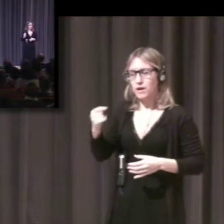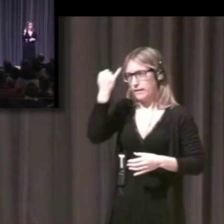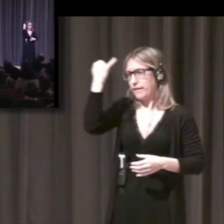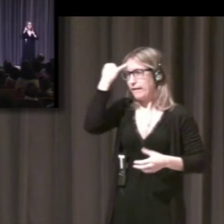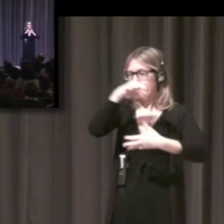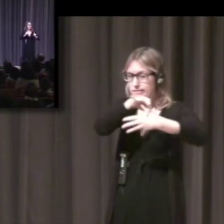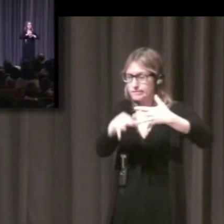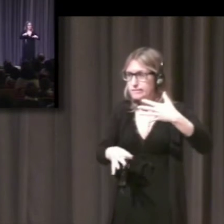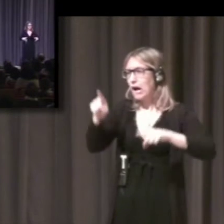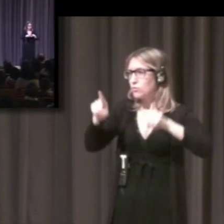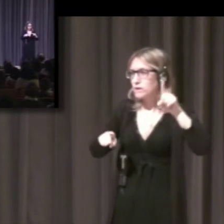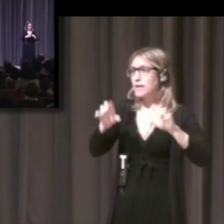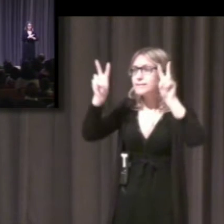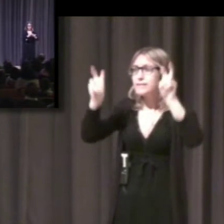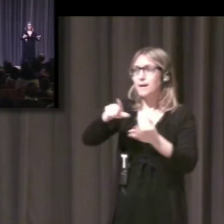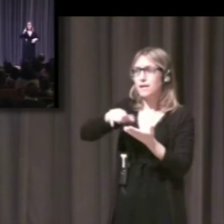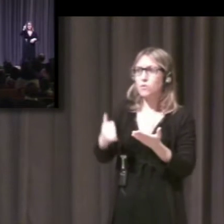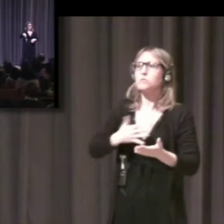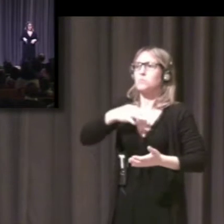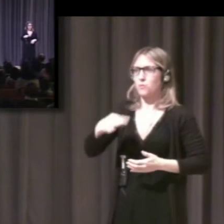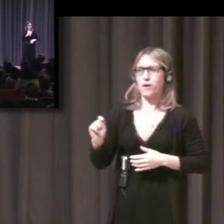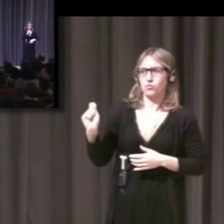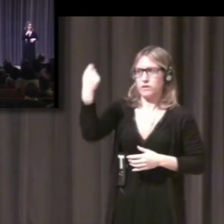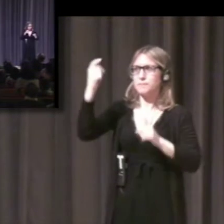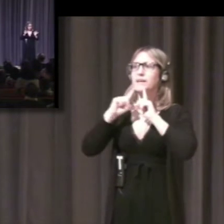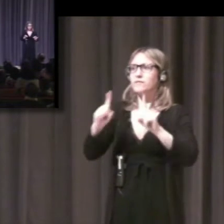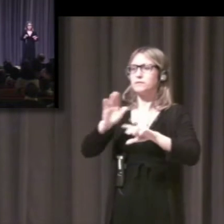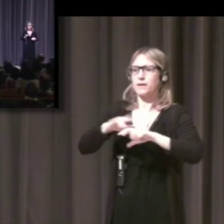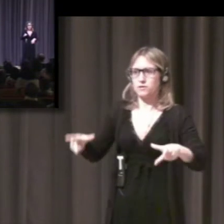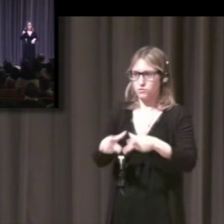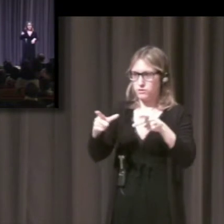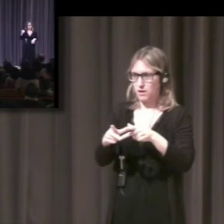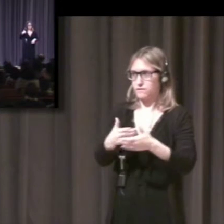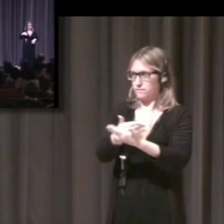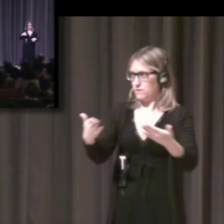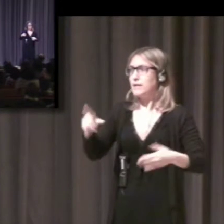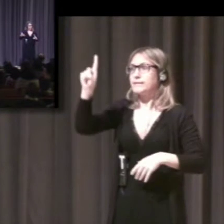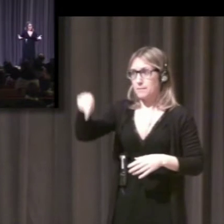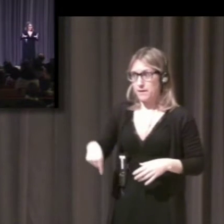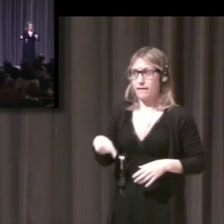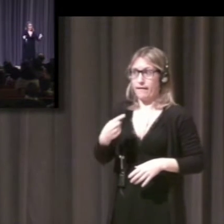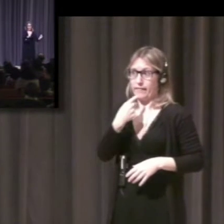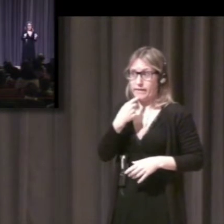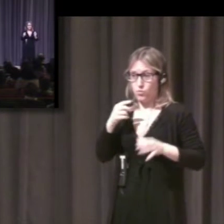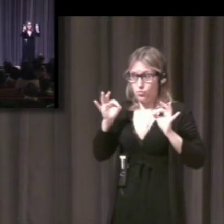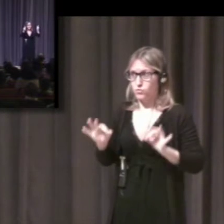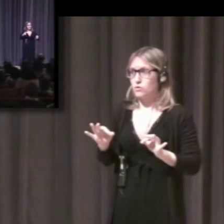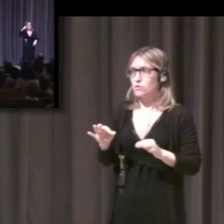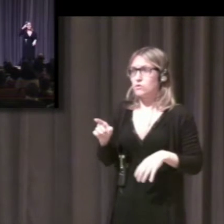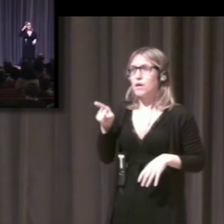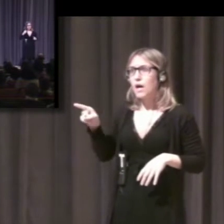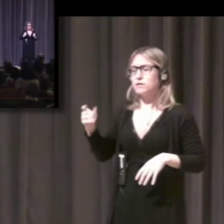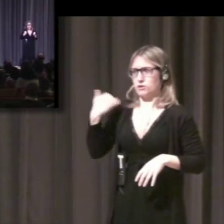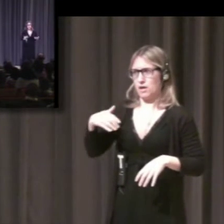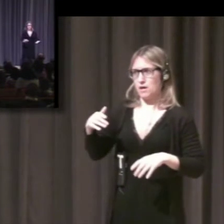discussion of early language experience of deaf children in a new and humane way, moving forward where others would have